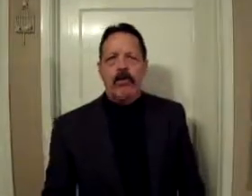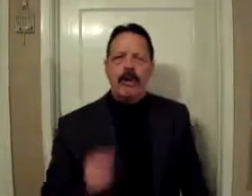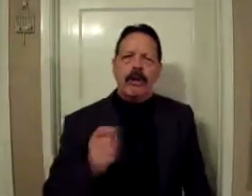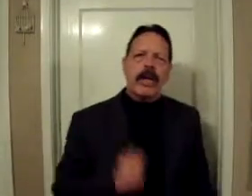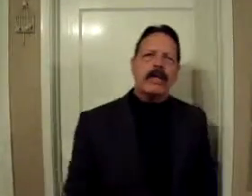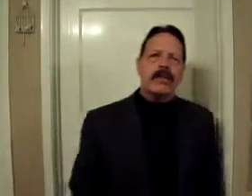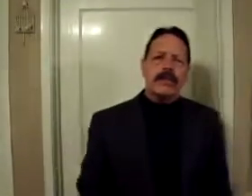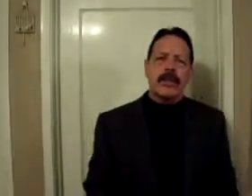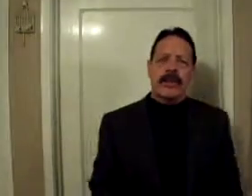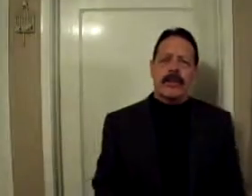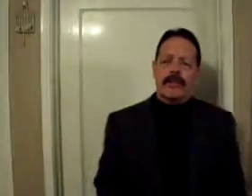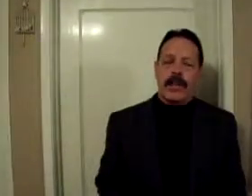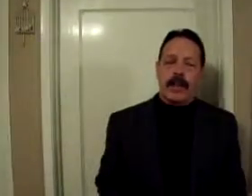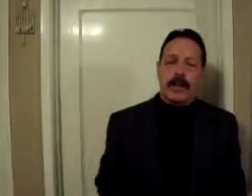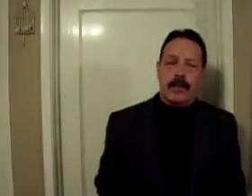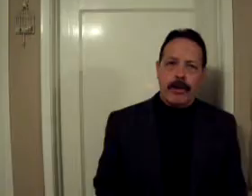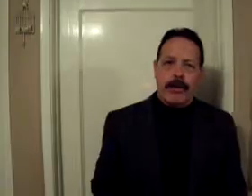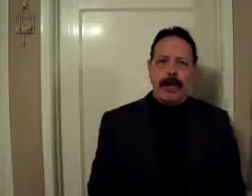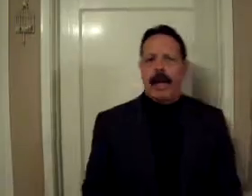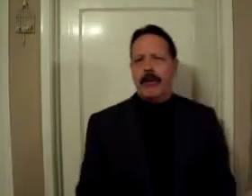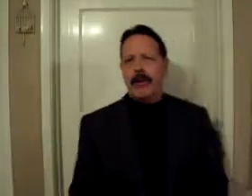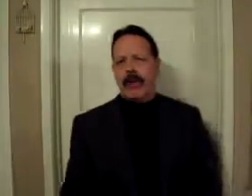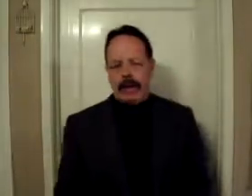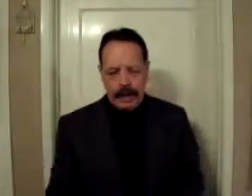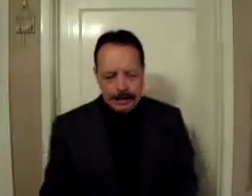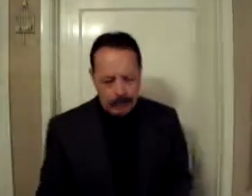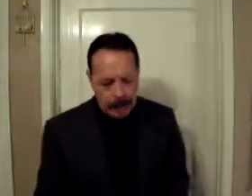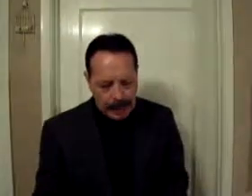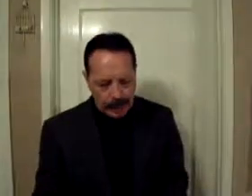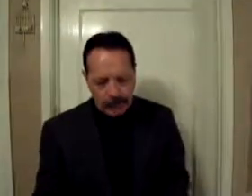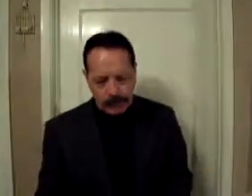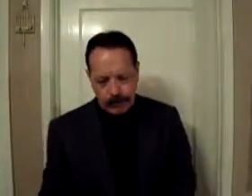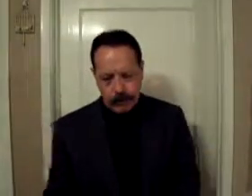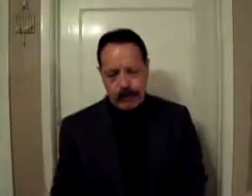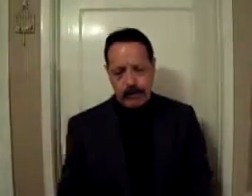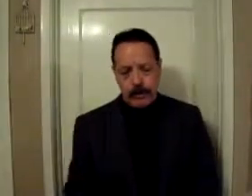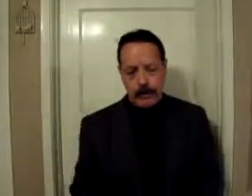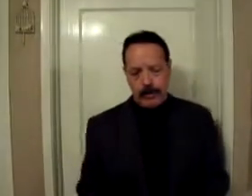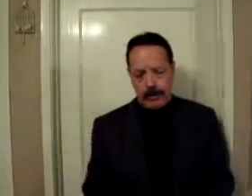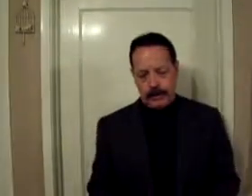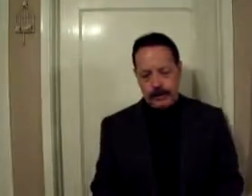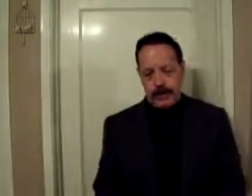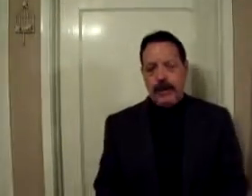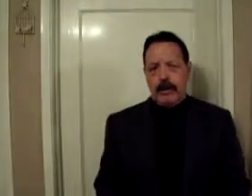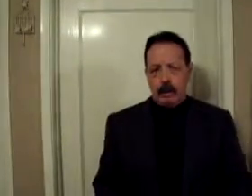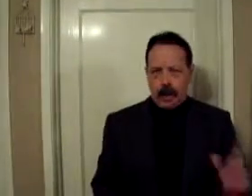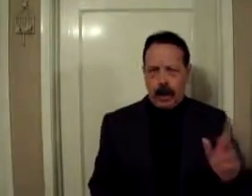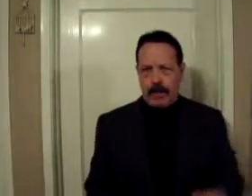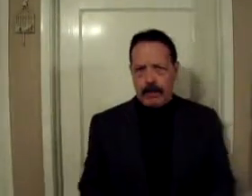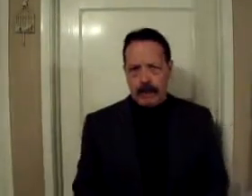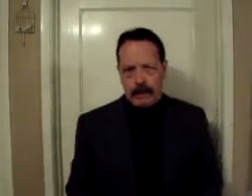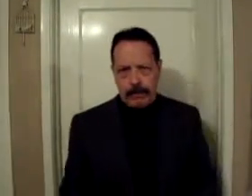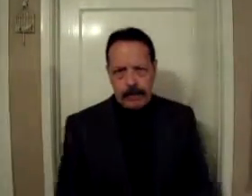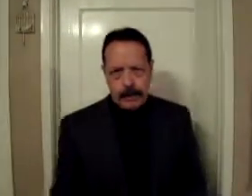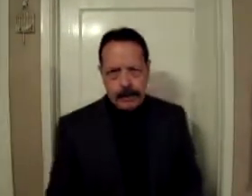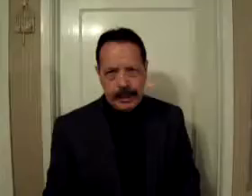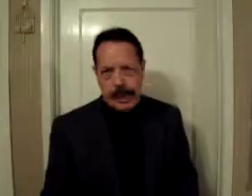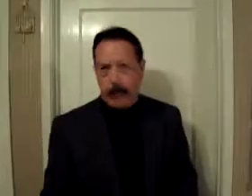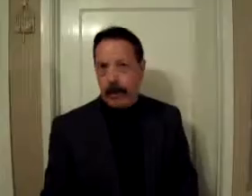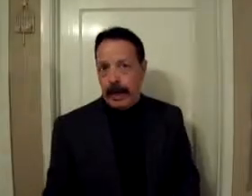We're looking at chapter 3, and we're looking at the last few verses. We're starting at verse number 14, and we're going